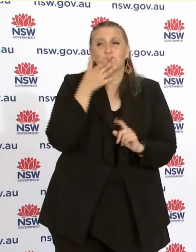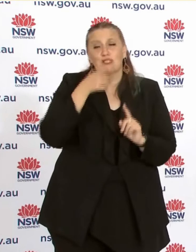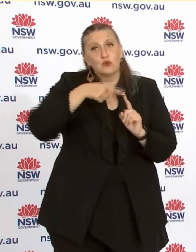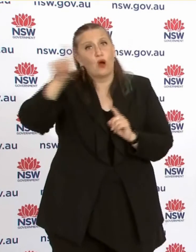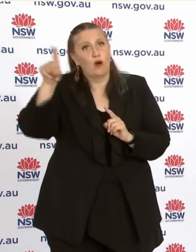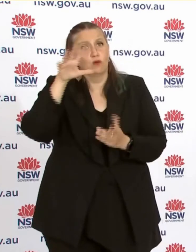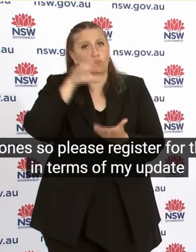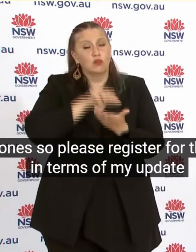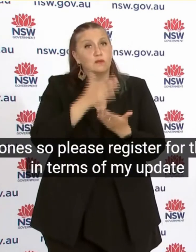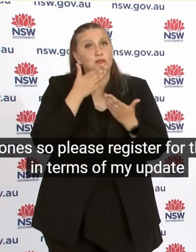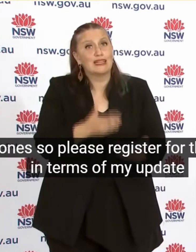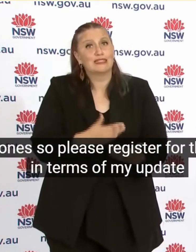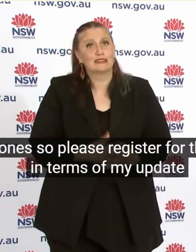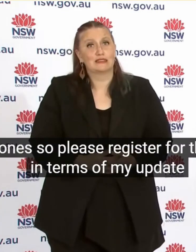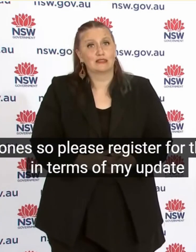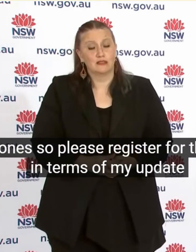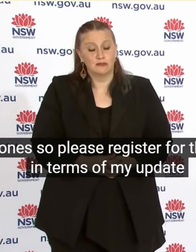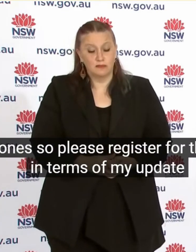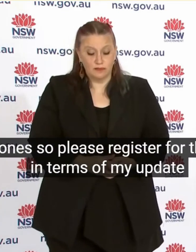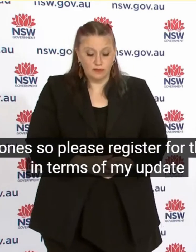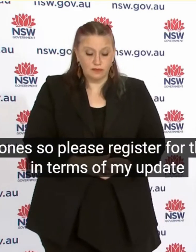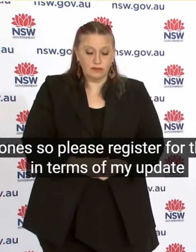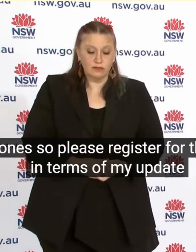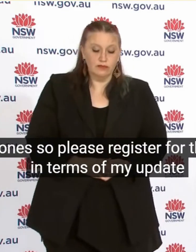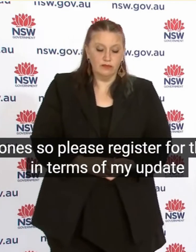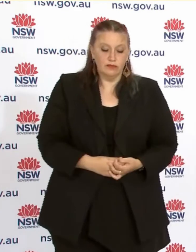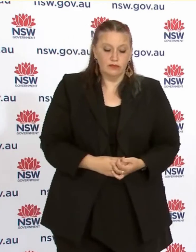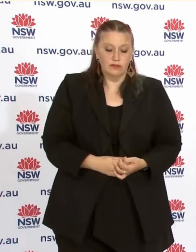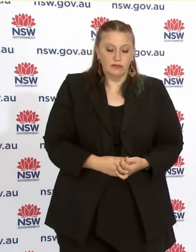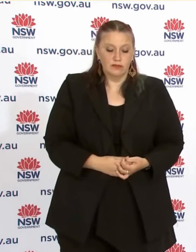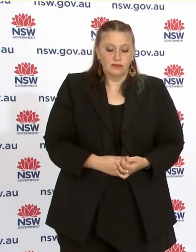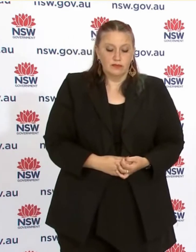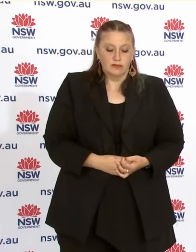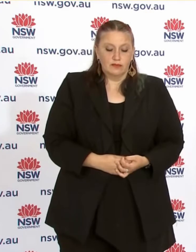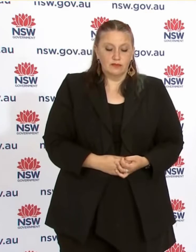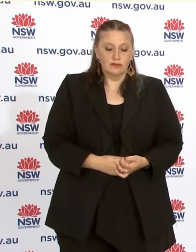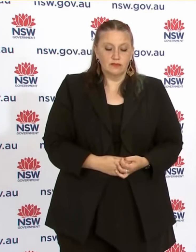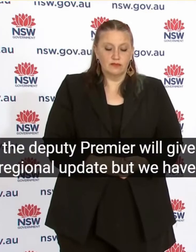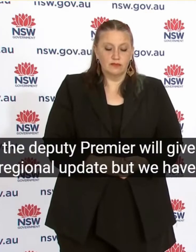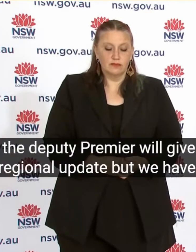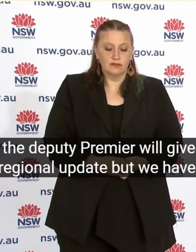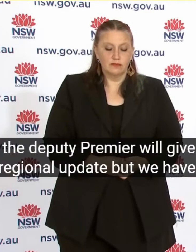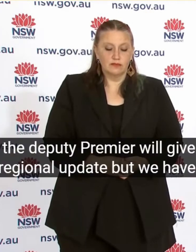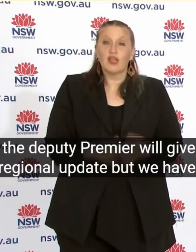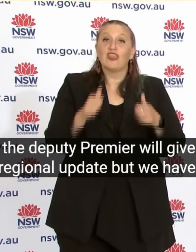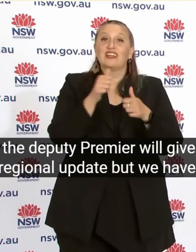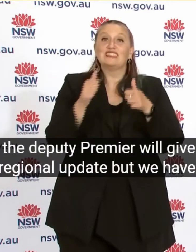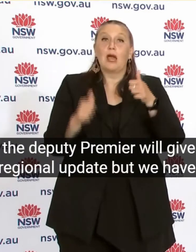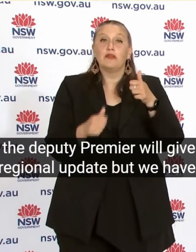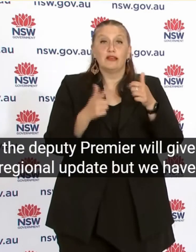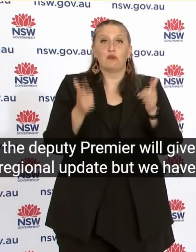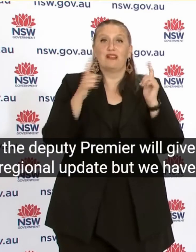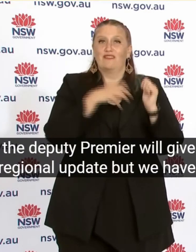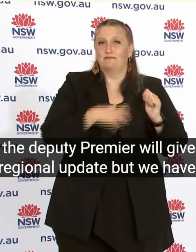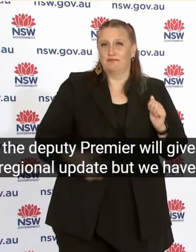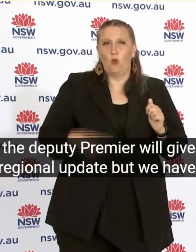In terms of My update The Deputy Premier Will give The regional update But we have